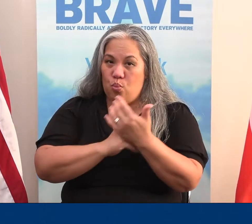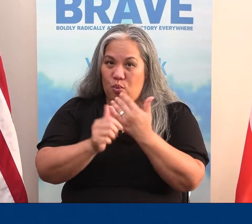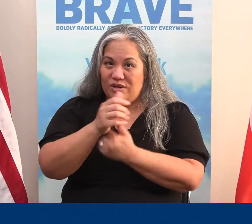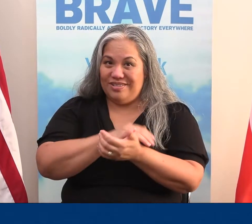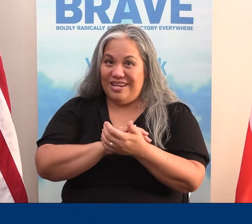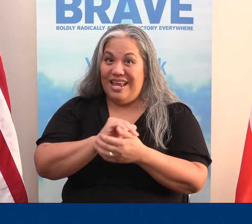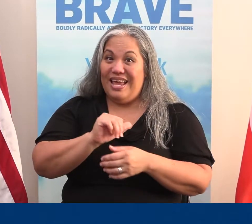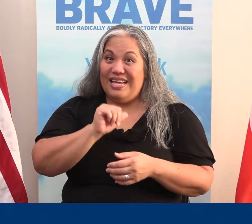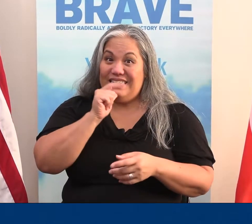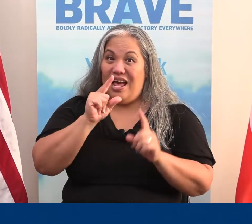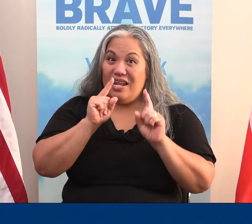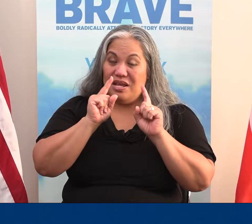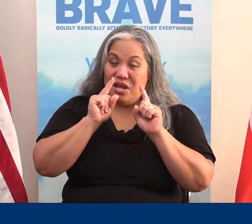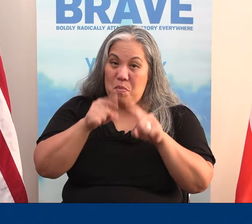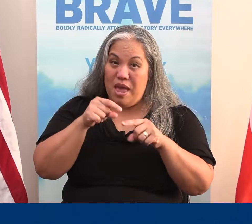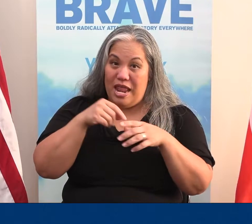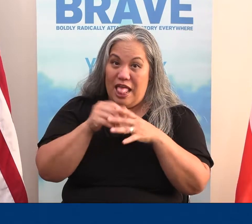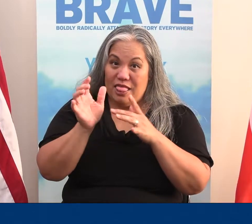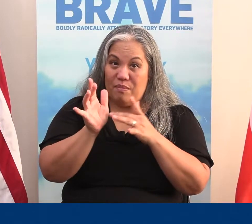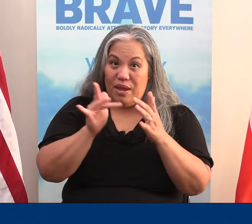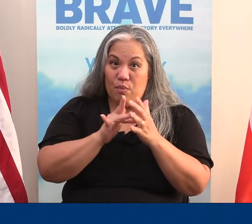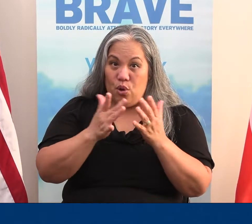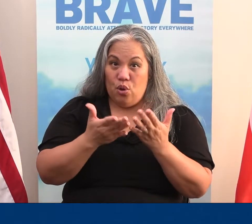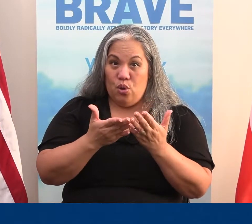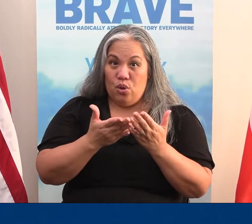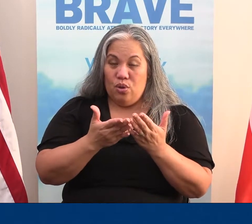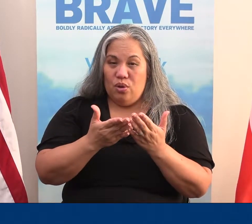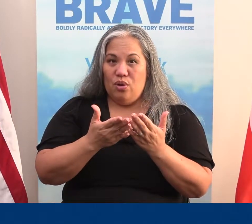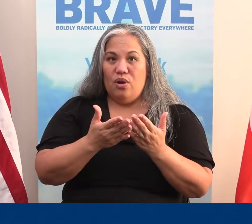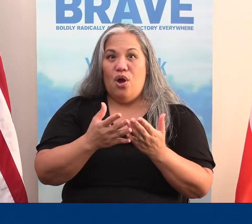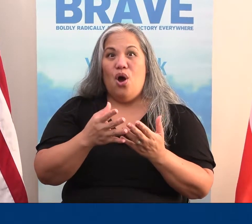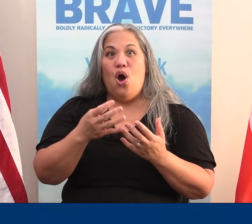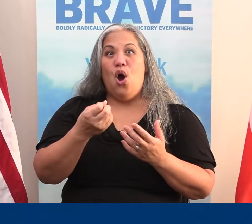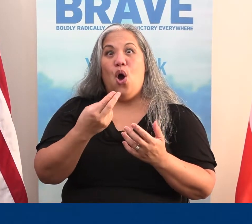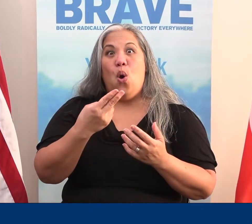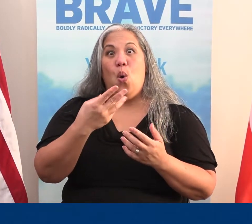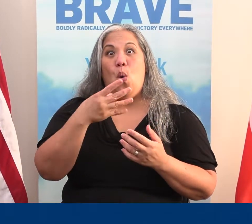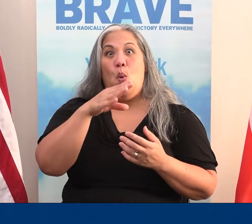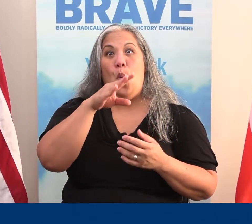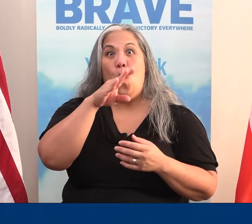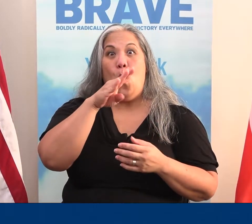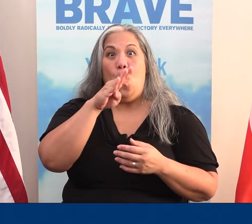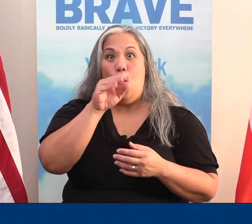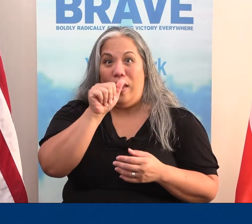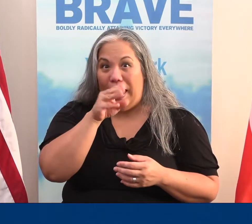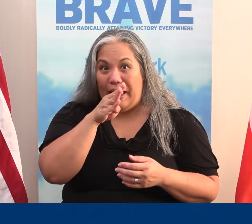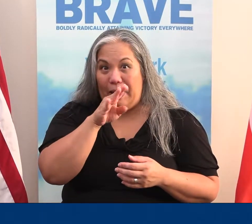Washing your hands is not a command in the Bible. Oh, baby.